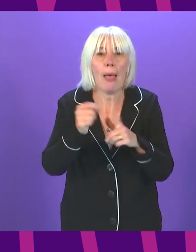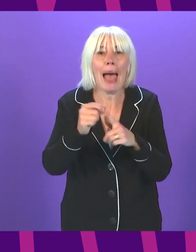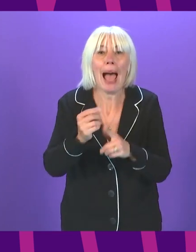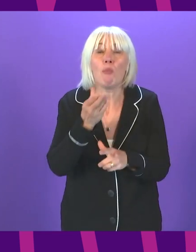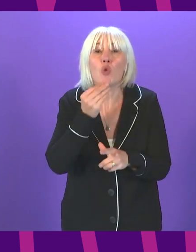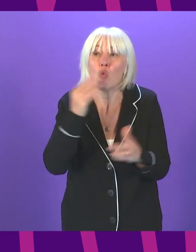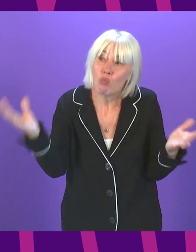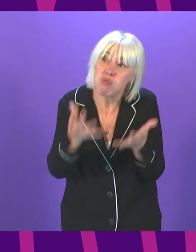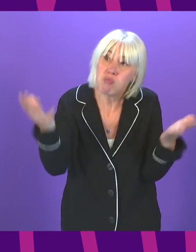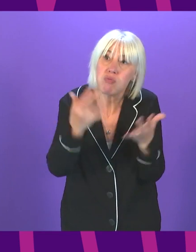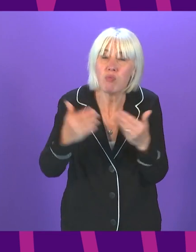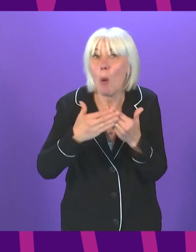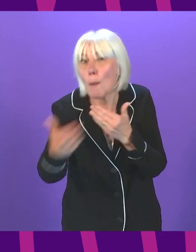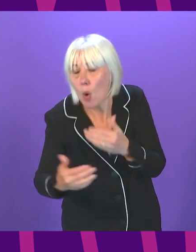Minister.